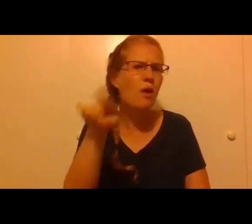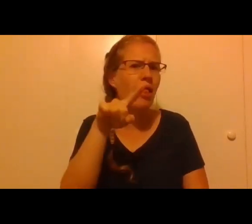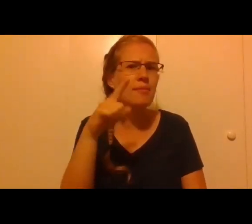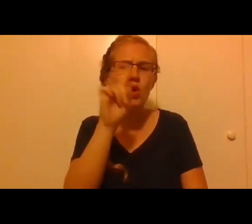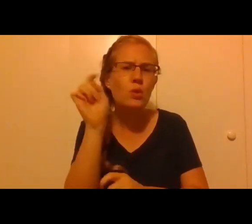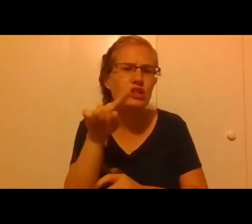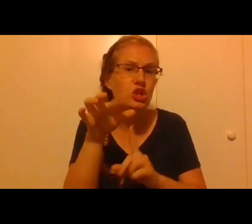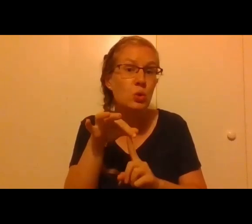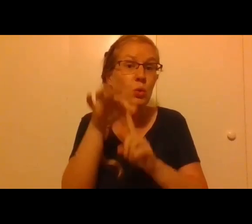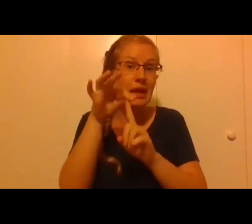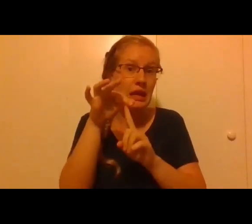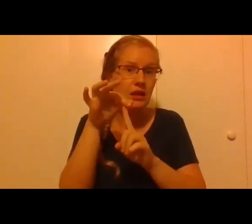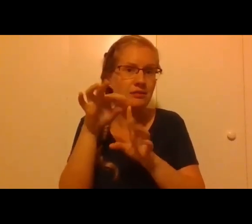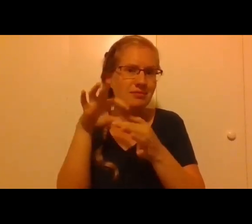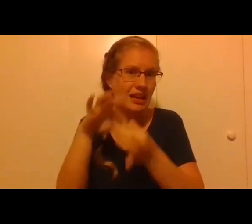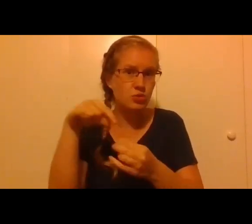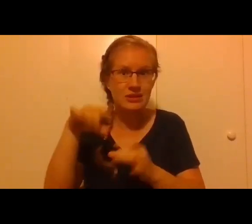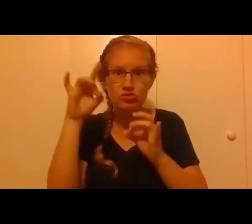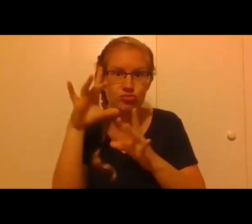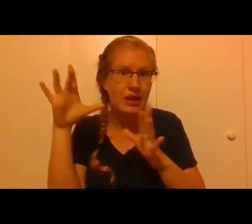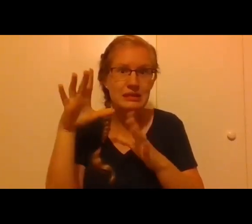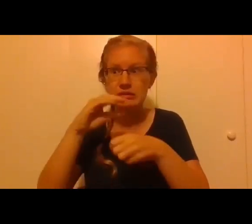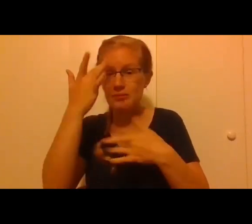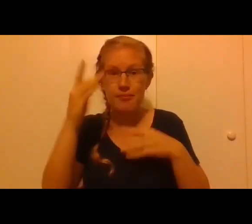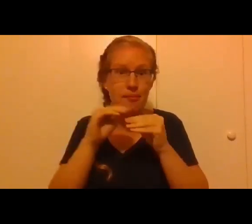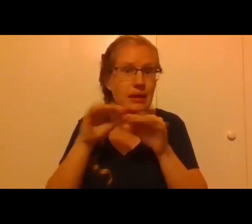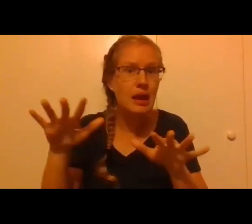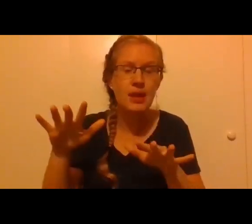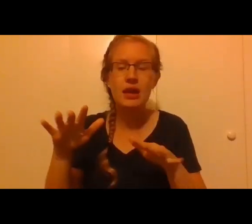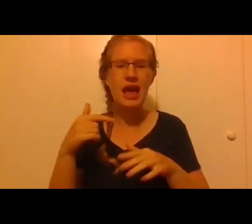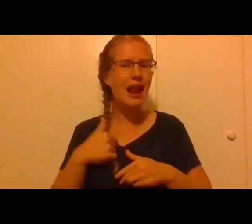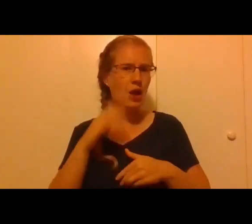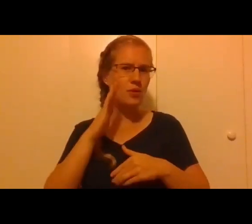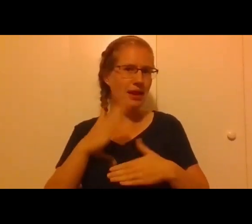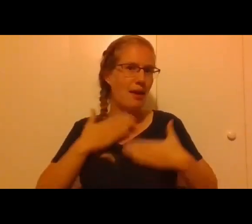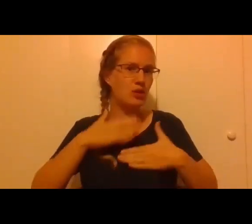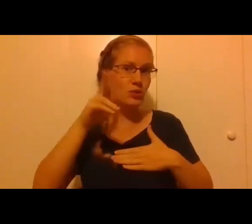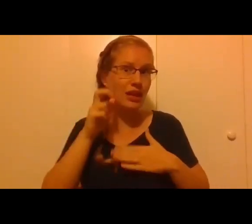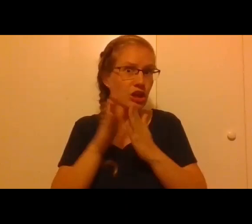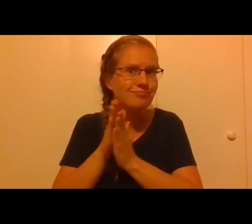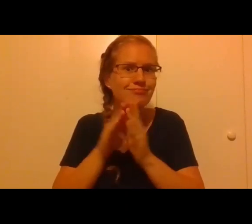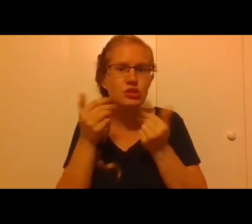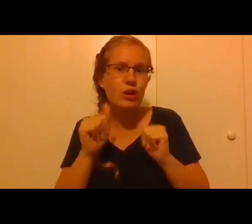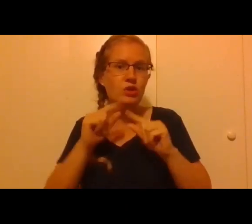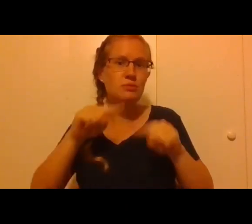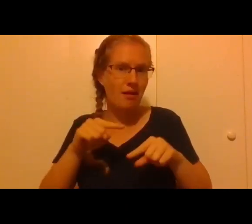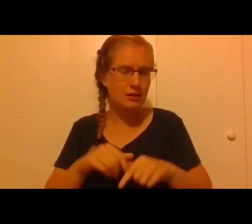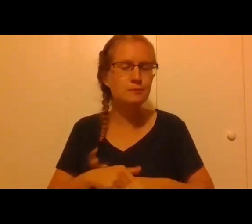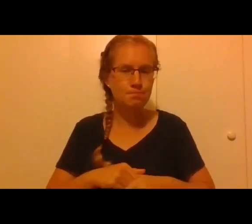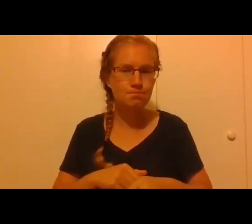unique to the crisis we're in, the pandemic crisis, and I'll be eager to hear them and try to respond to them as I can.